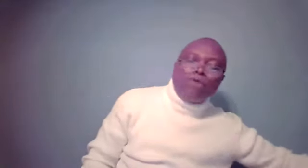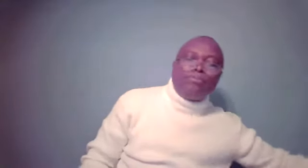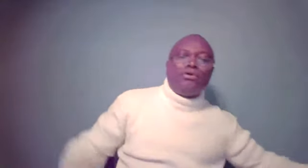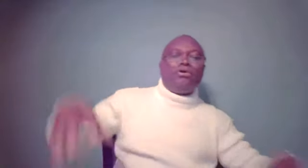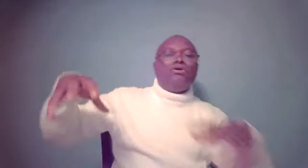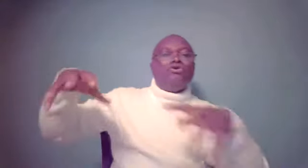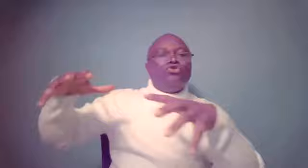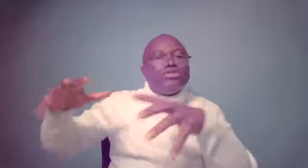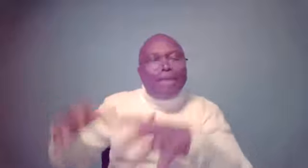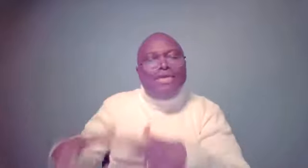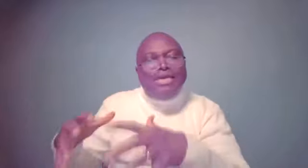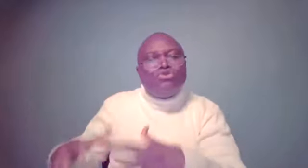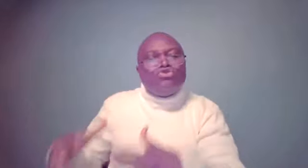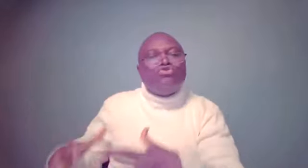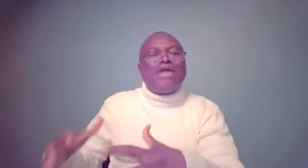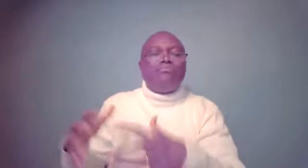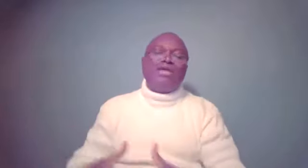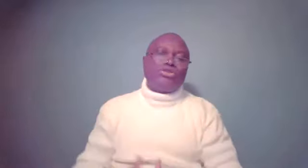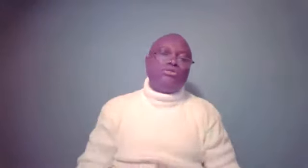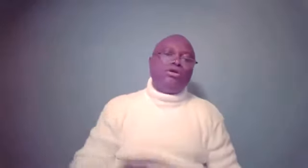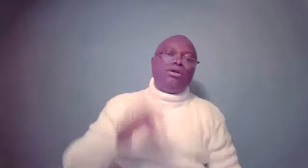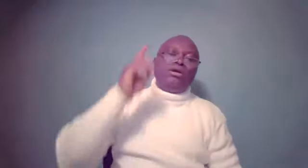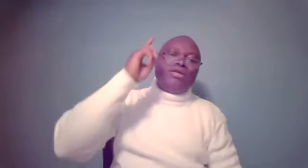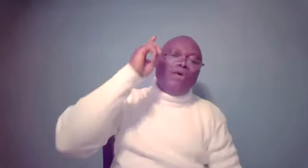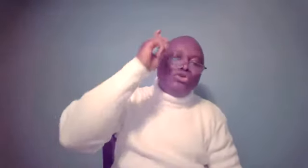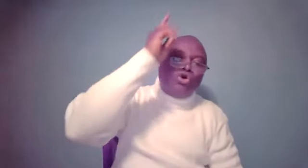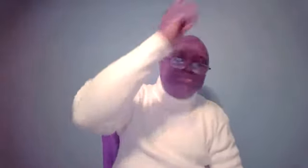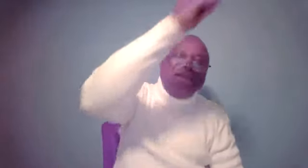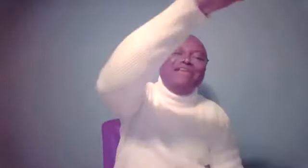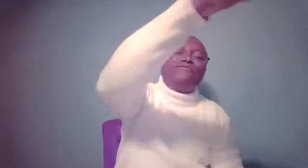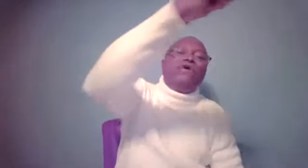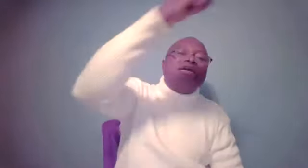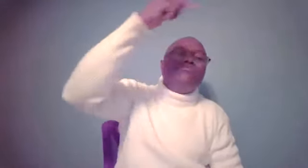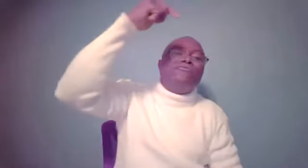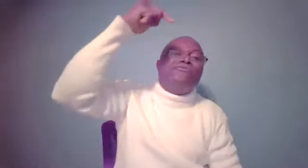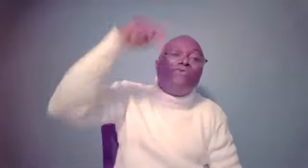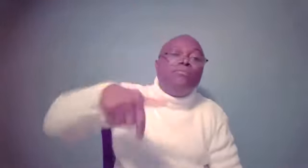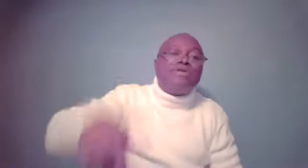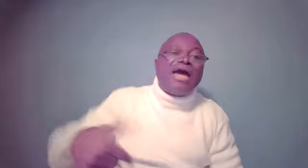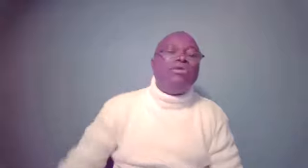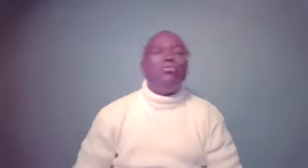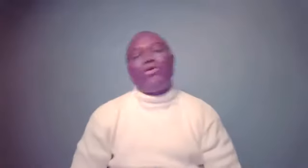to step into that blessing that was ordained for him from time immemorial.